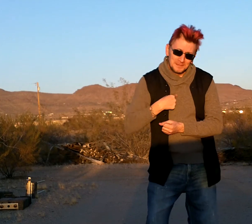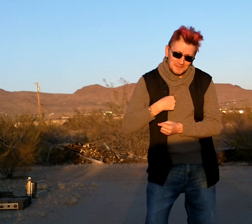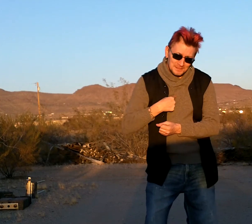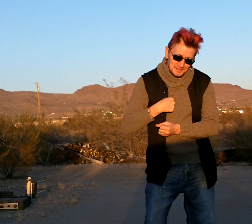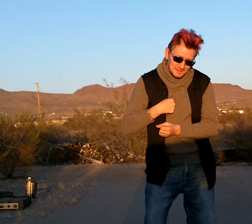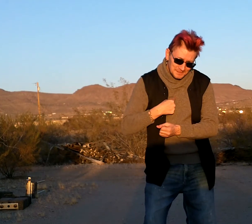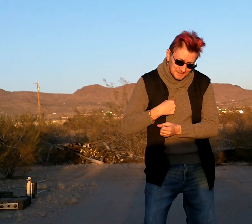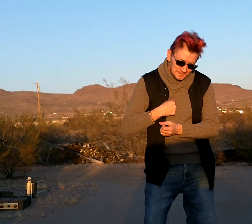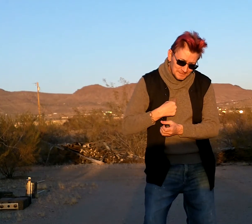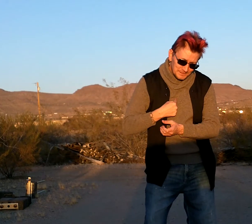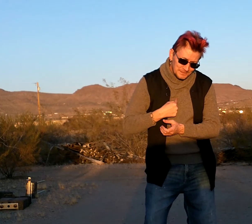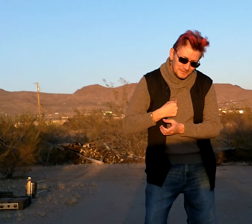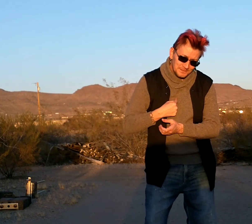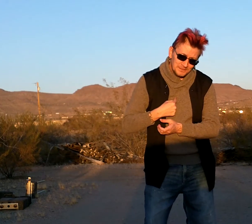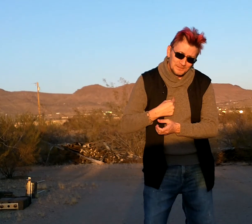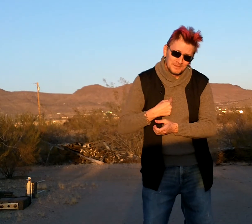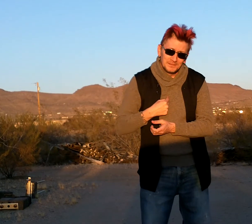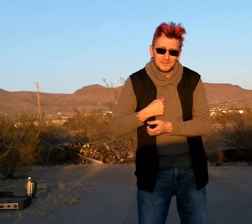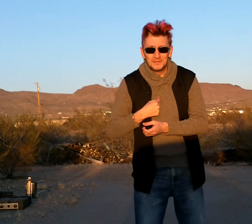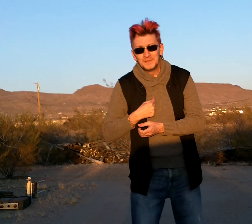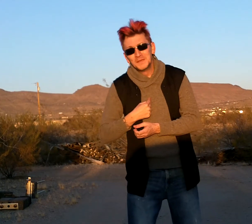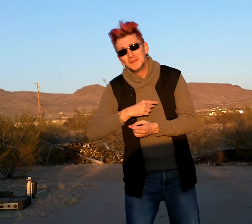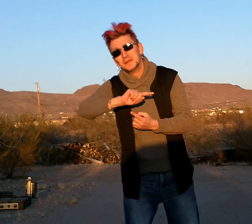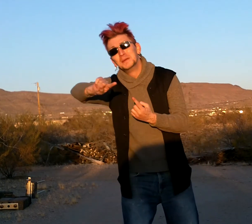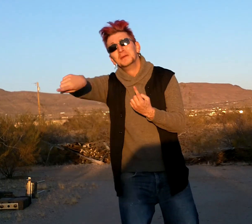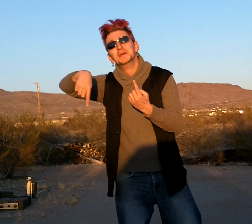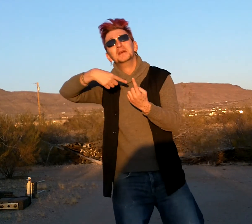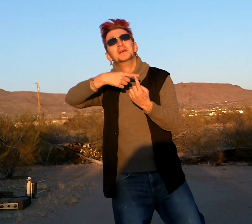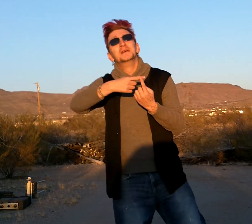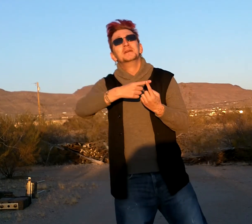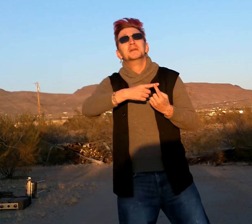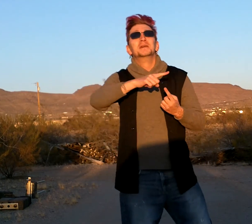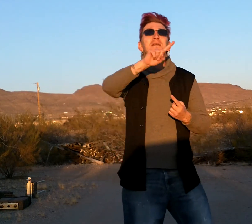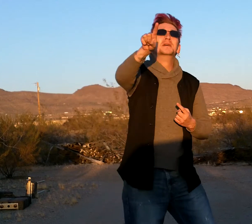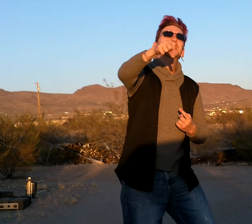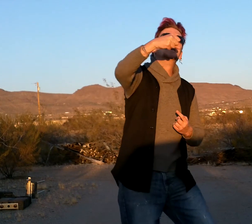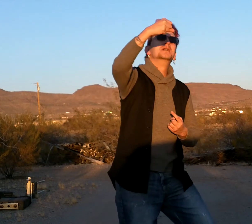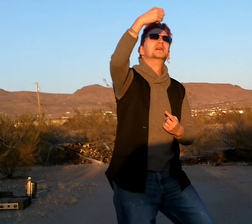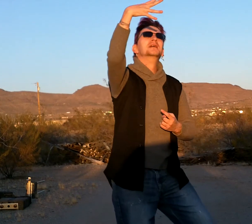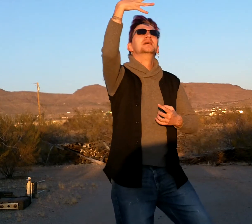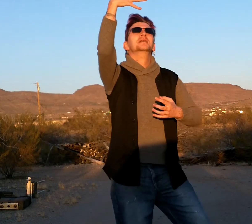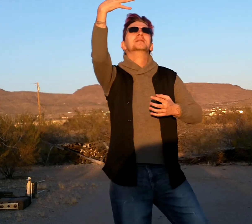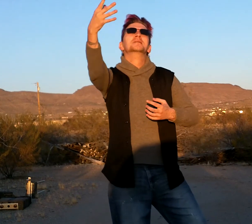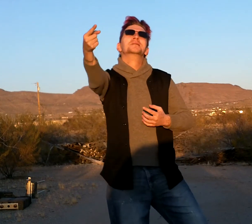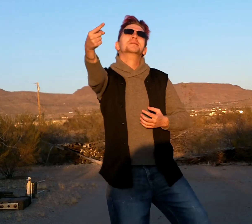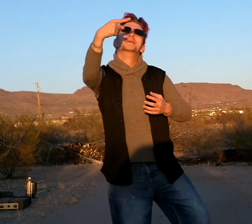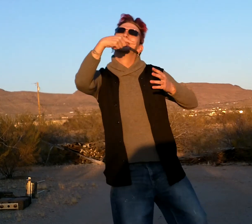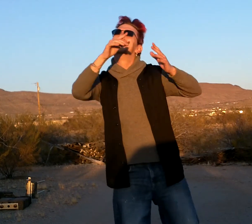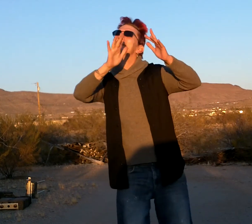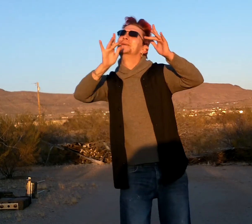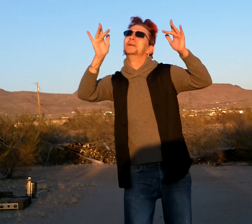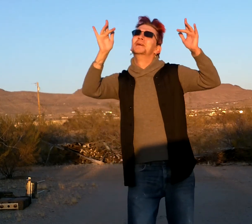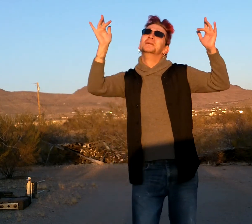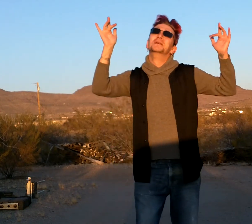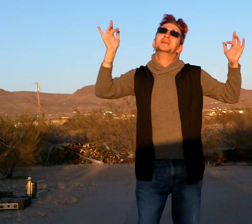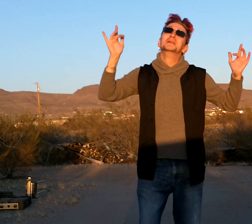When the sun comes shining, and I was